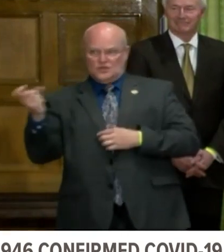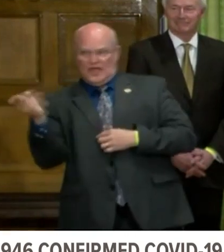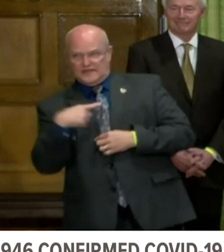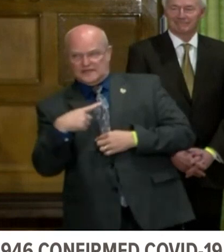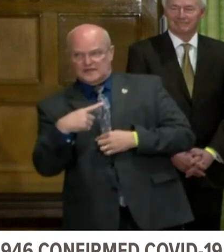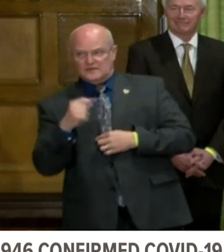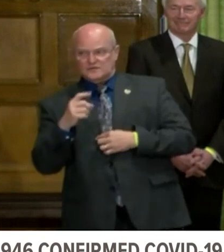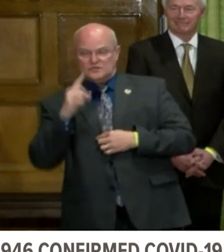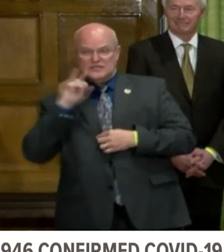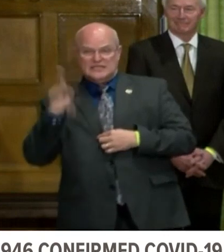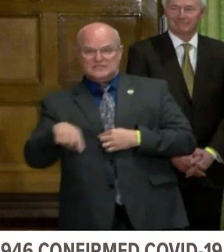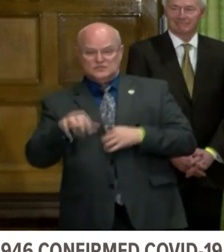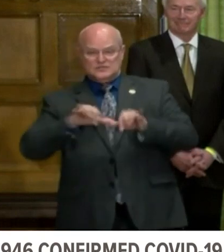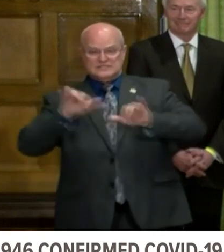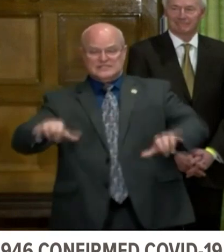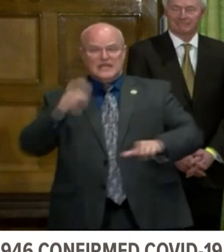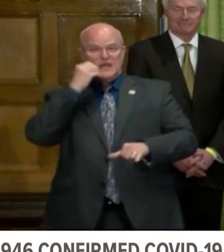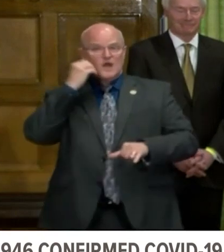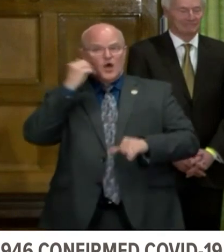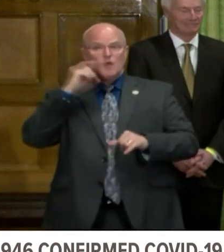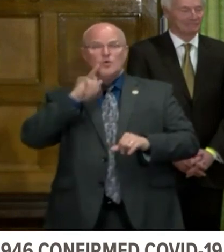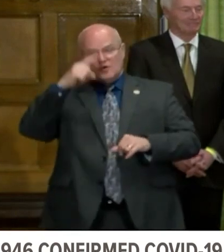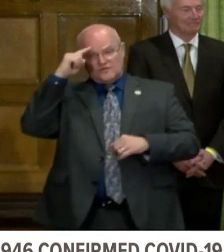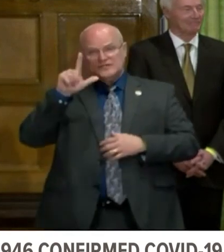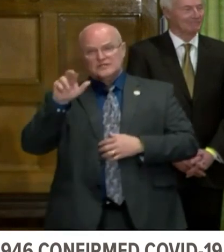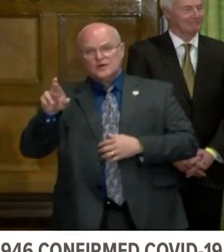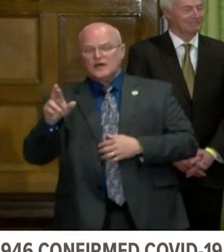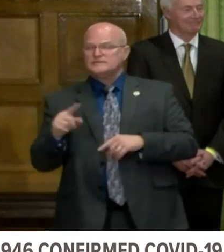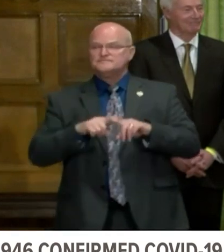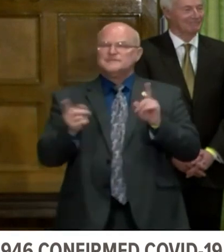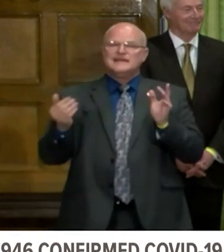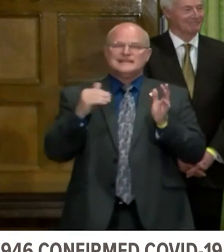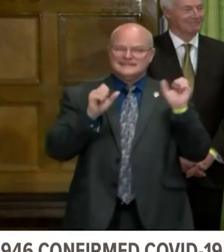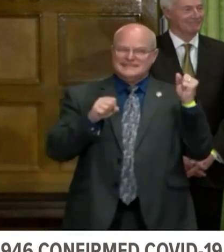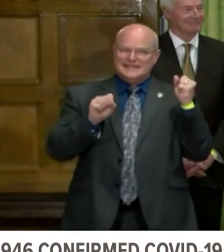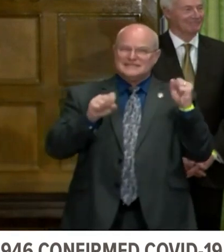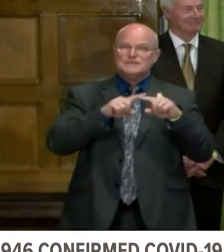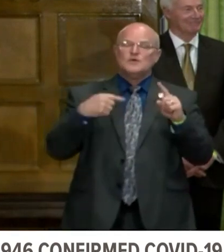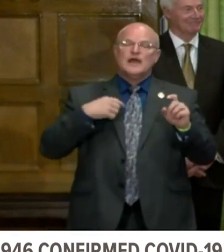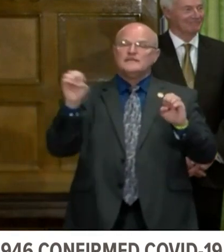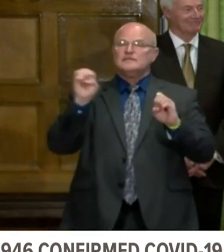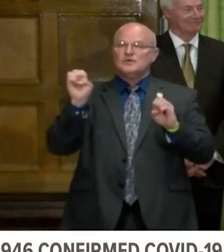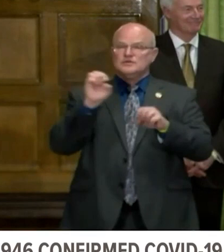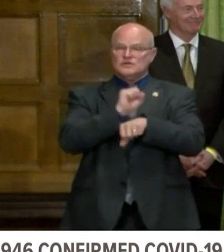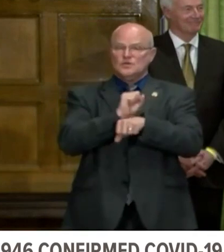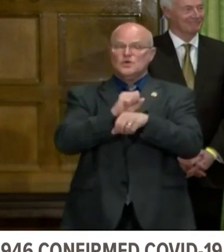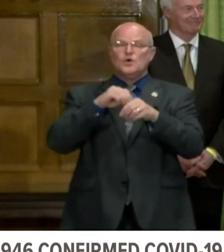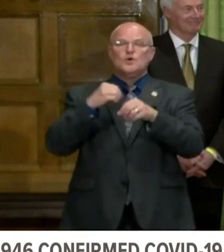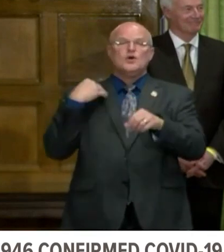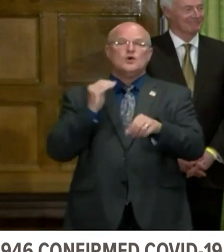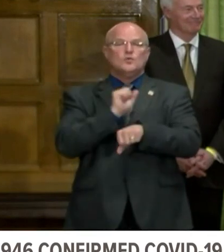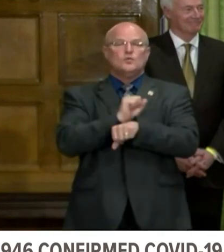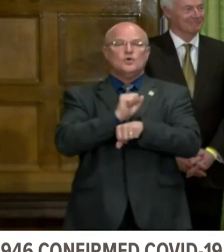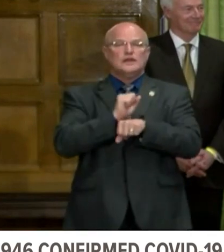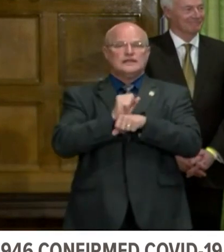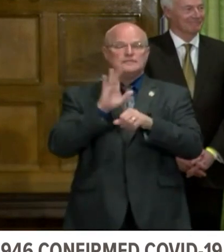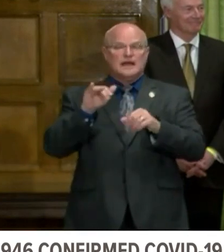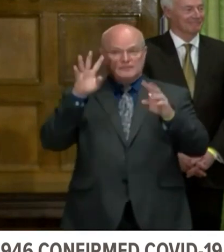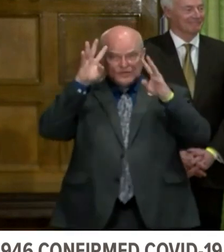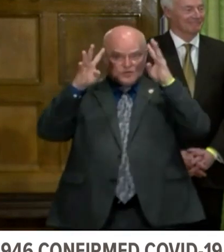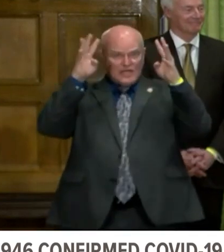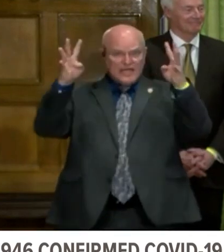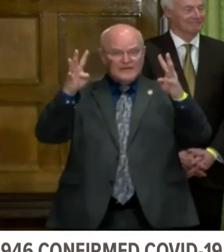to issue a stay-at-home order for Little Rock? Yes, but again, we have the emergency order, and we're working within the confines by being creative